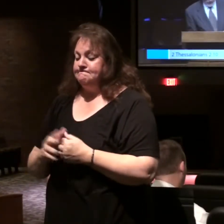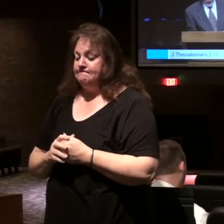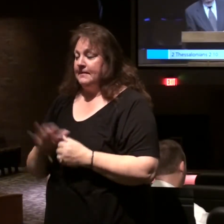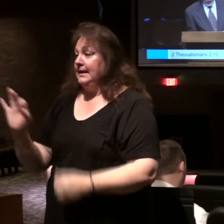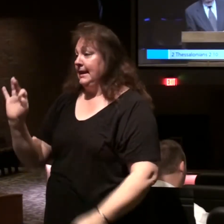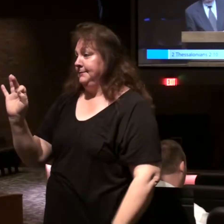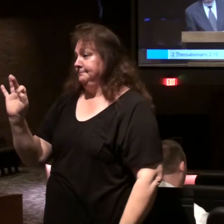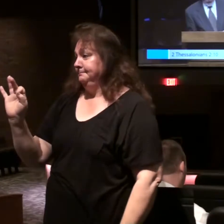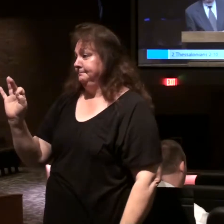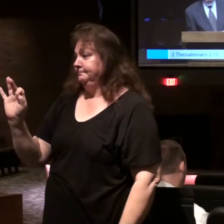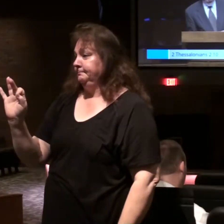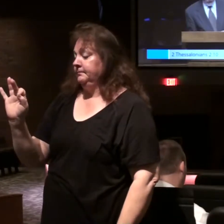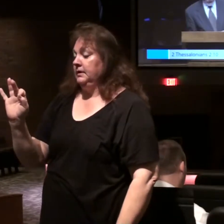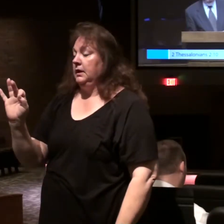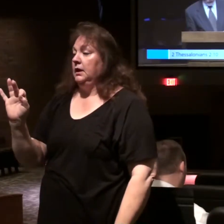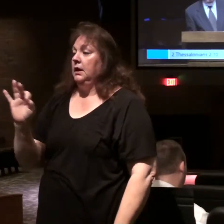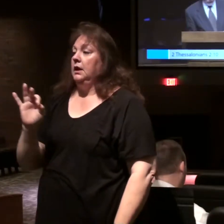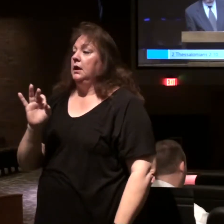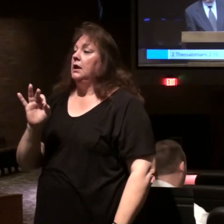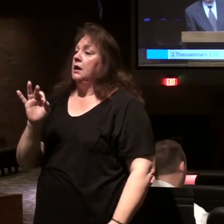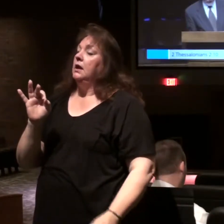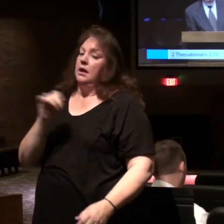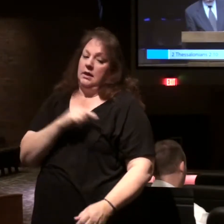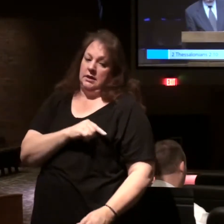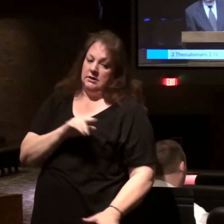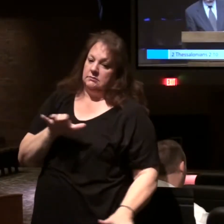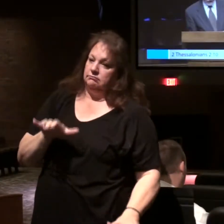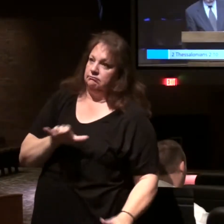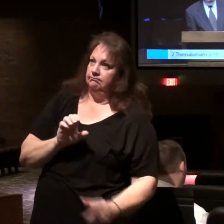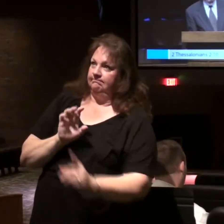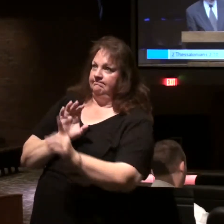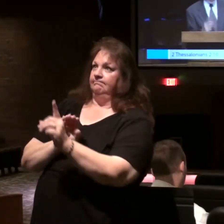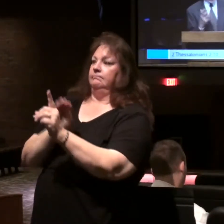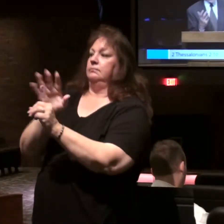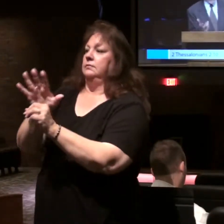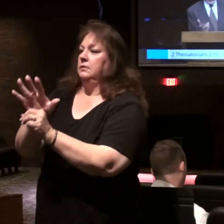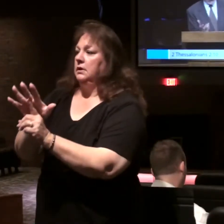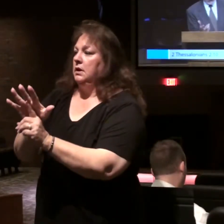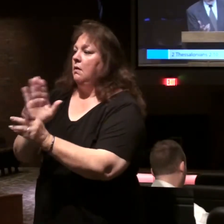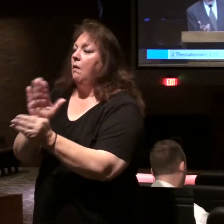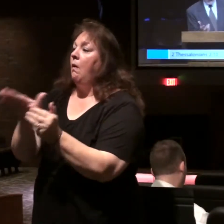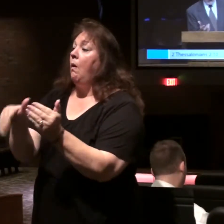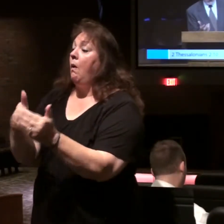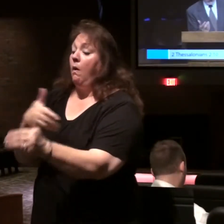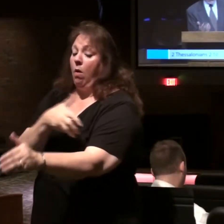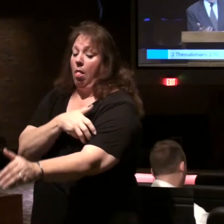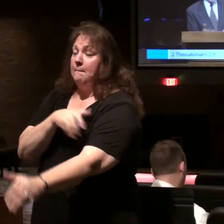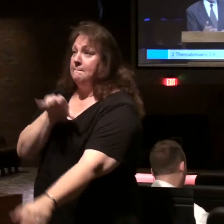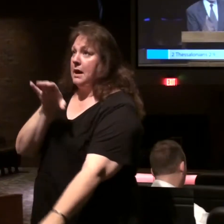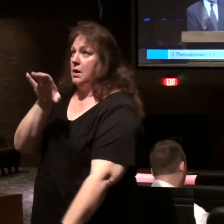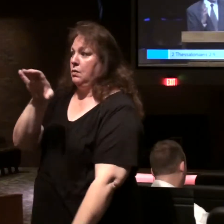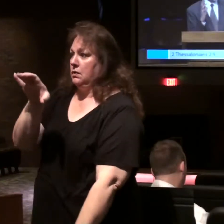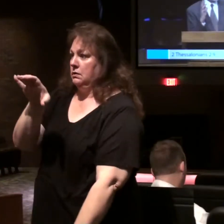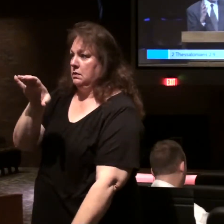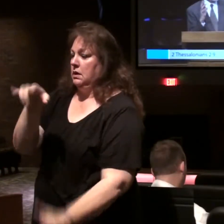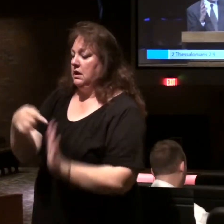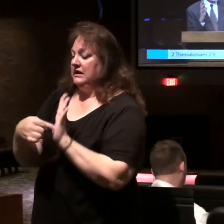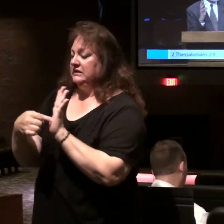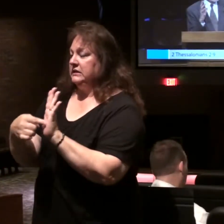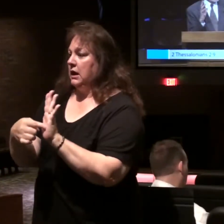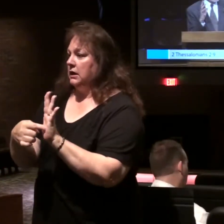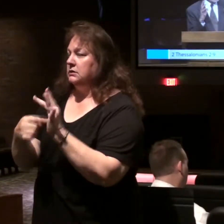nine that is coming in accord with the activity of Satan with all power signs and wonders